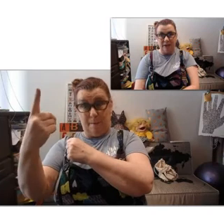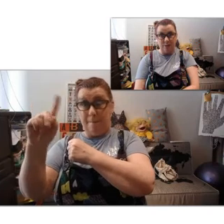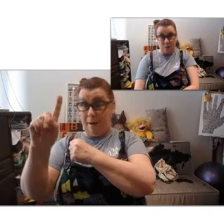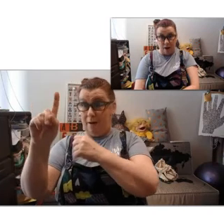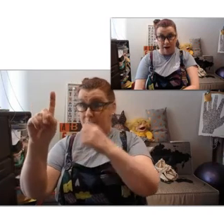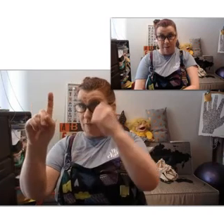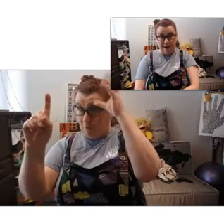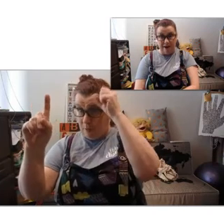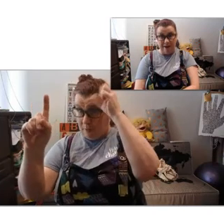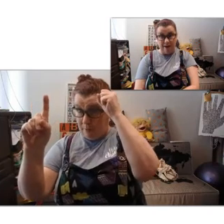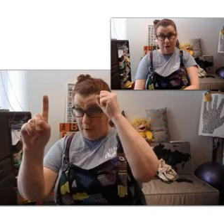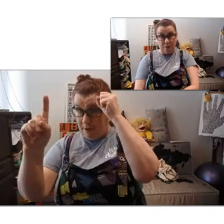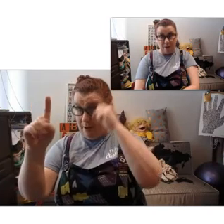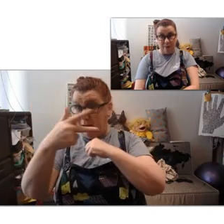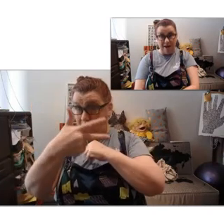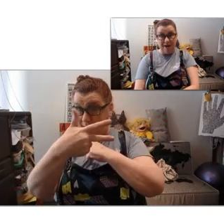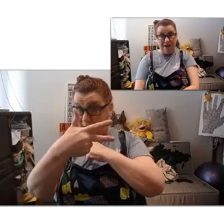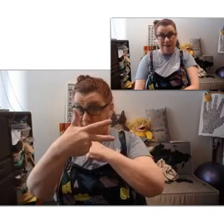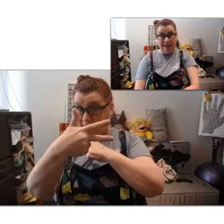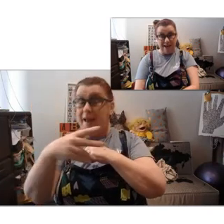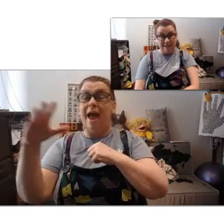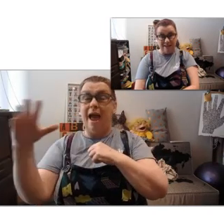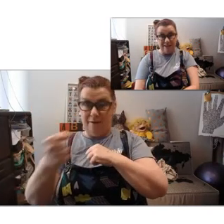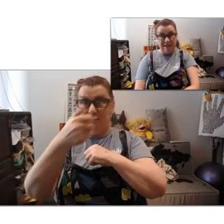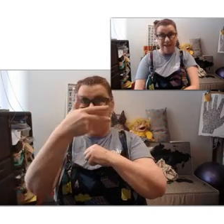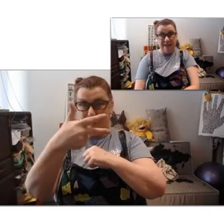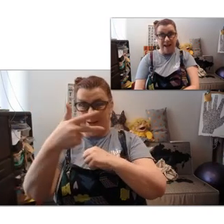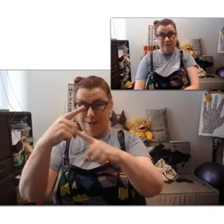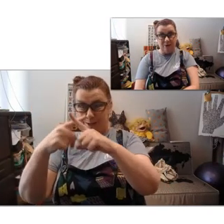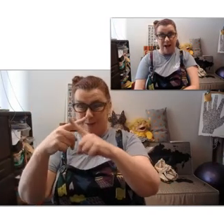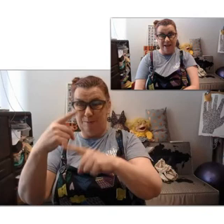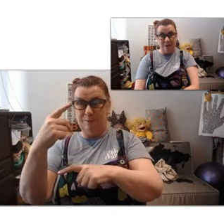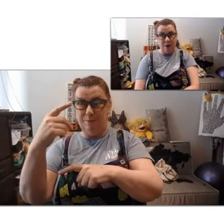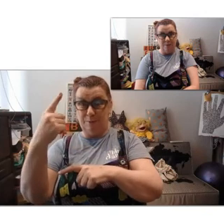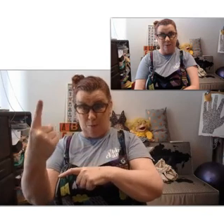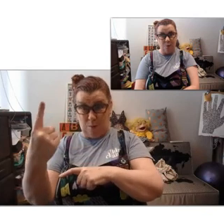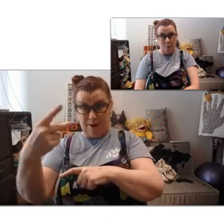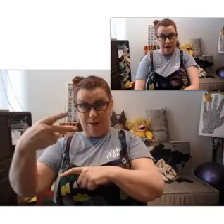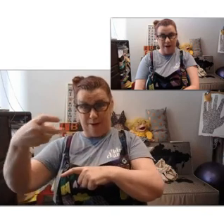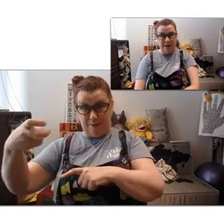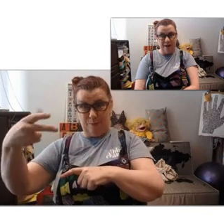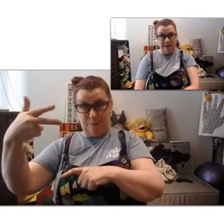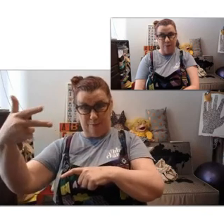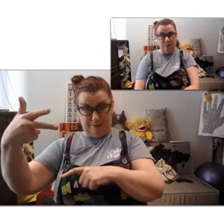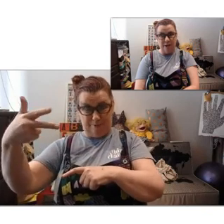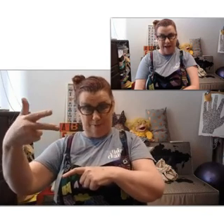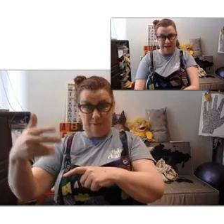equals 1, but you've got to remember the 8. You have to go 8 times 1 equals 8.